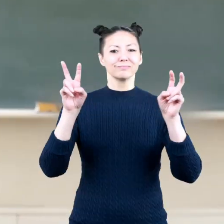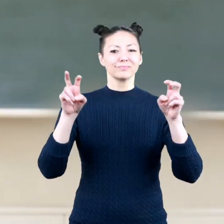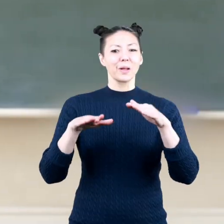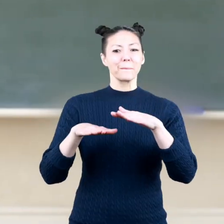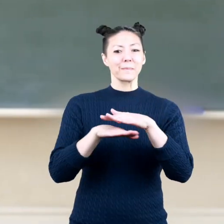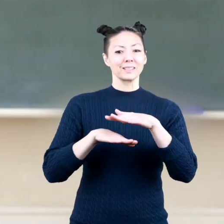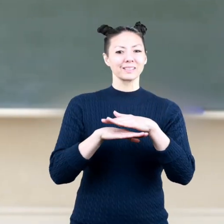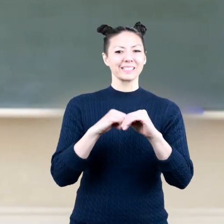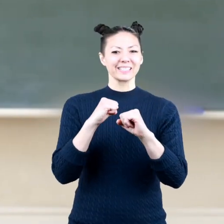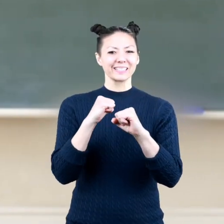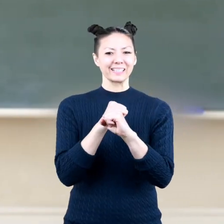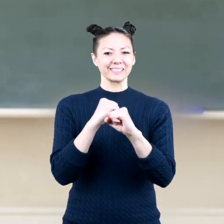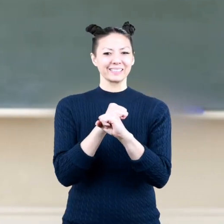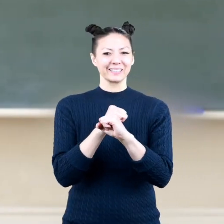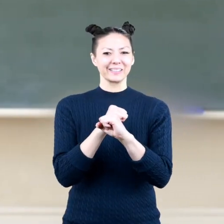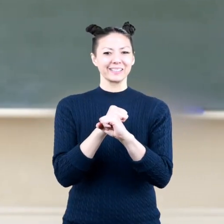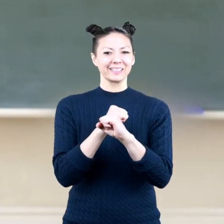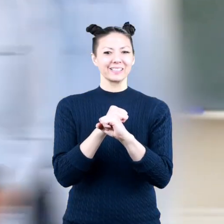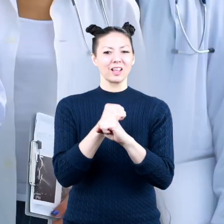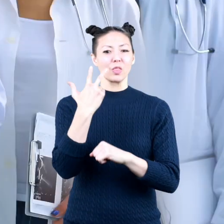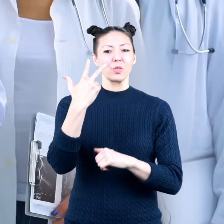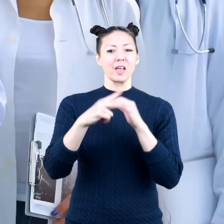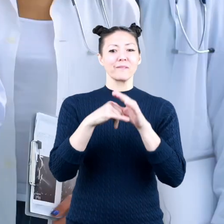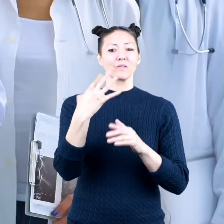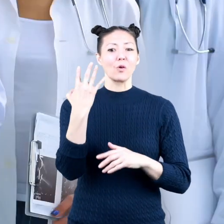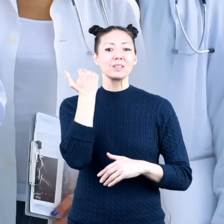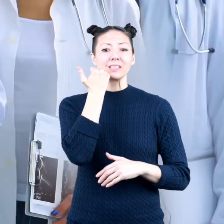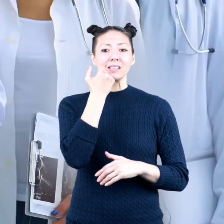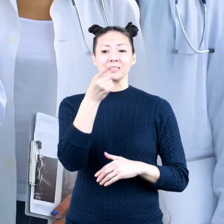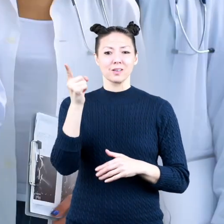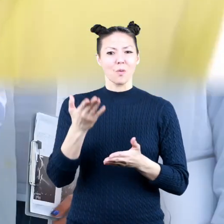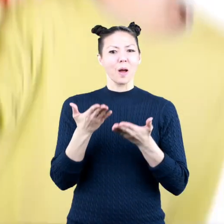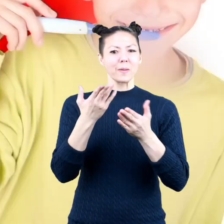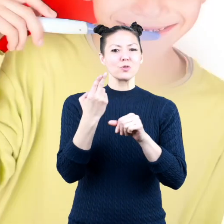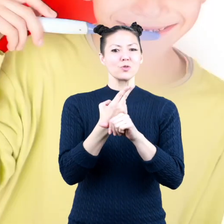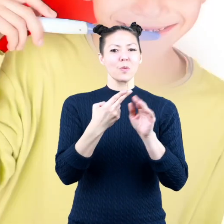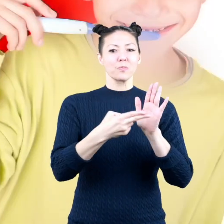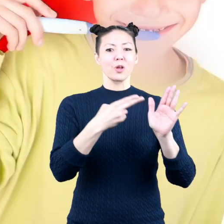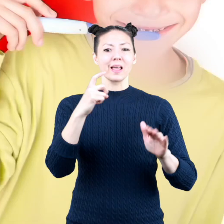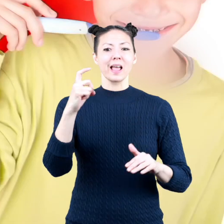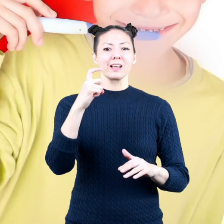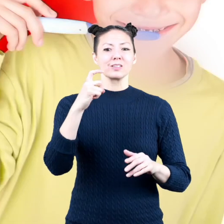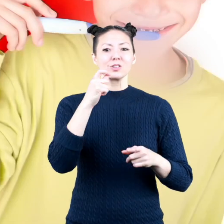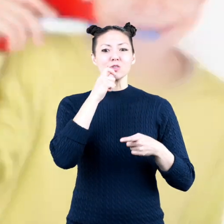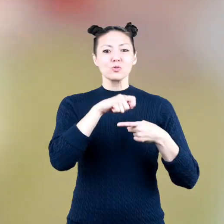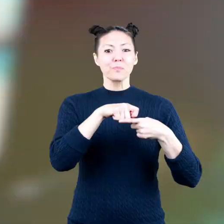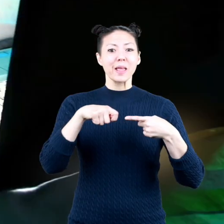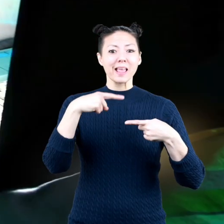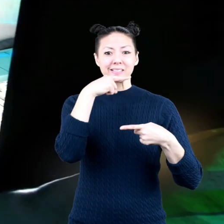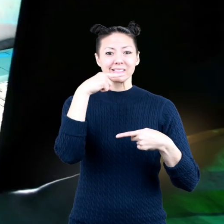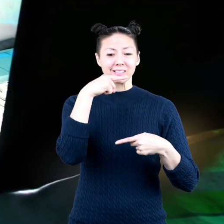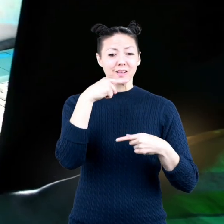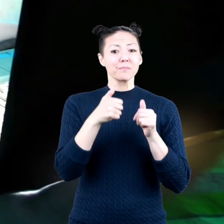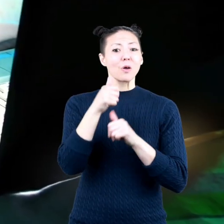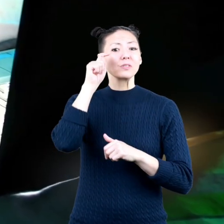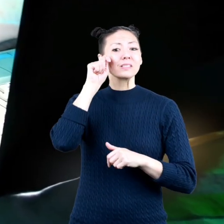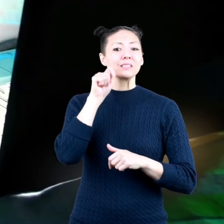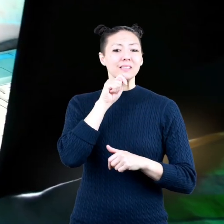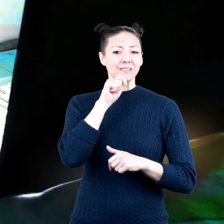basic statistics three out of four dentists recommend using brand X toothpaste most teens need eight or nine hours